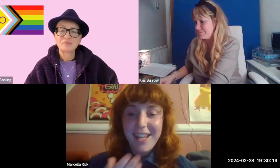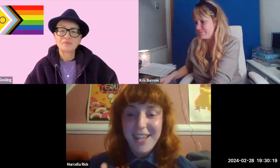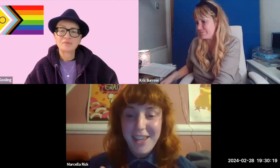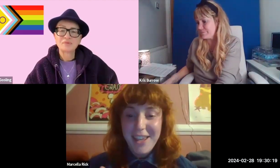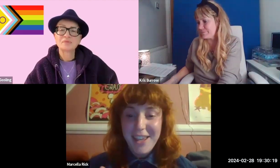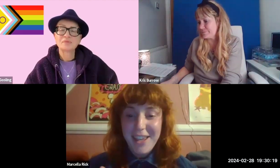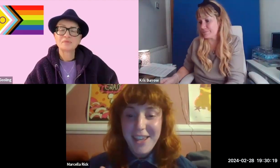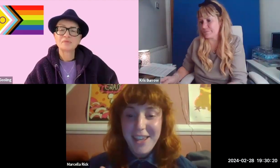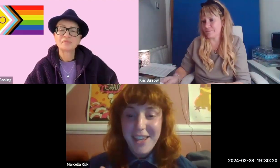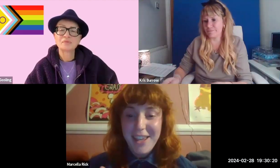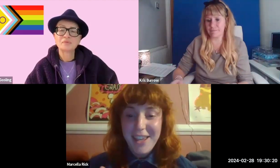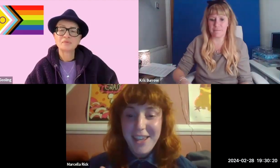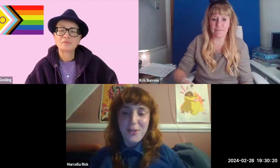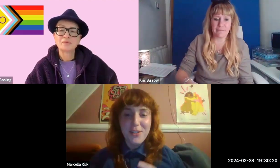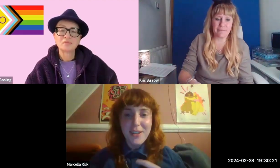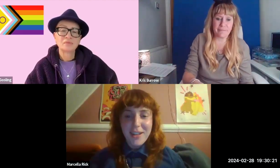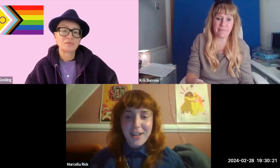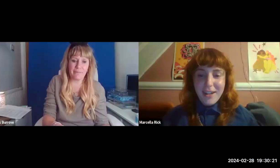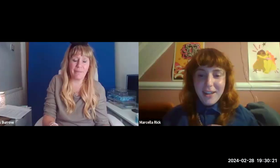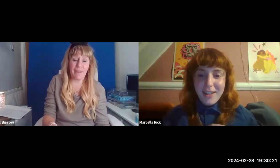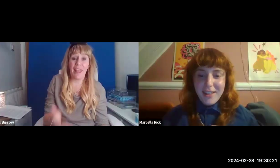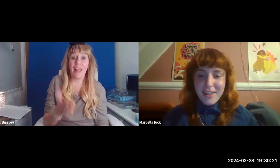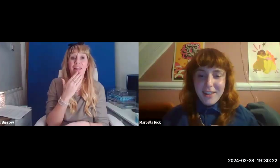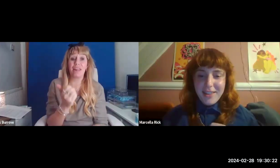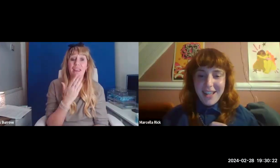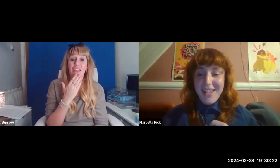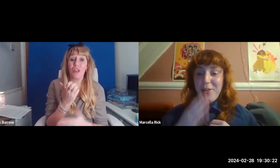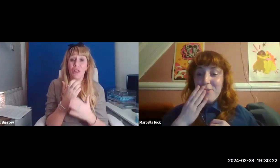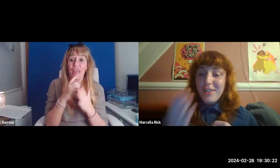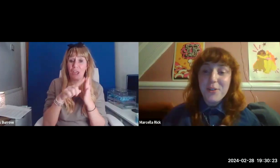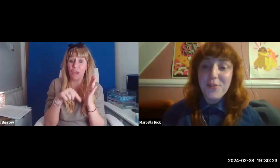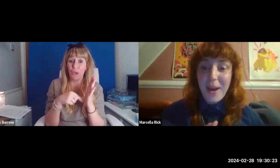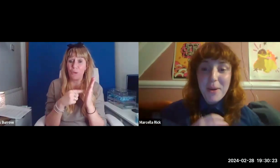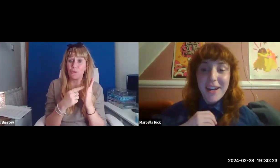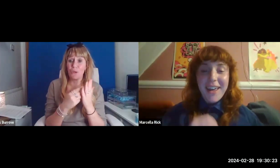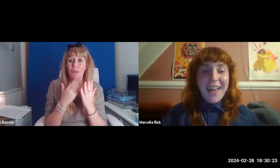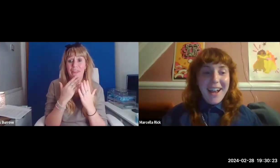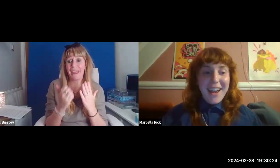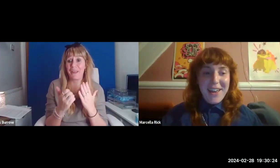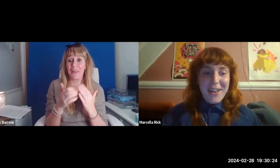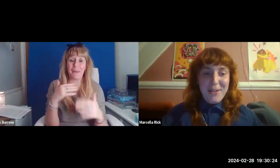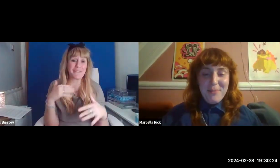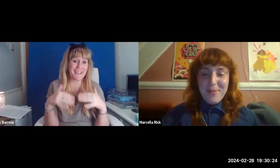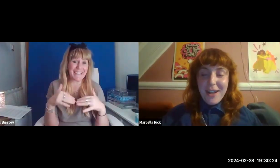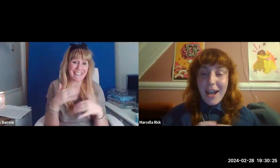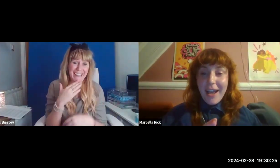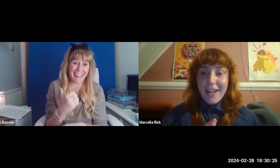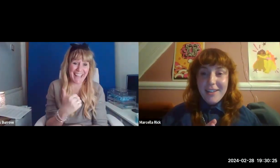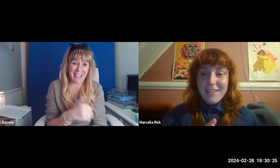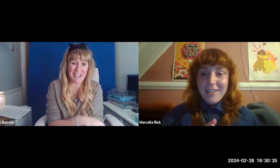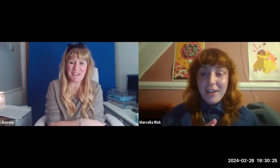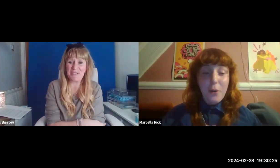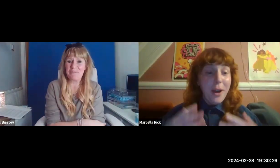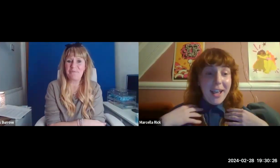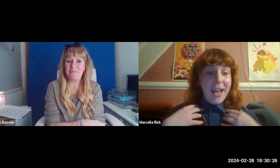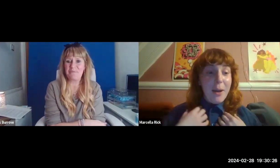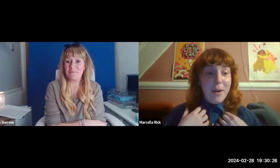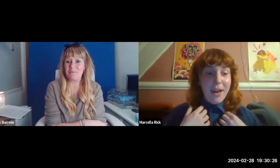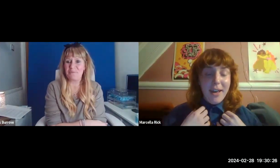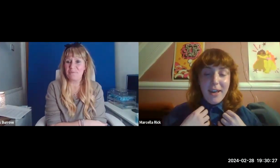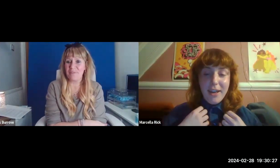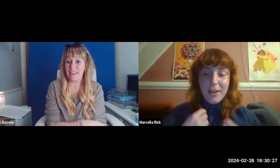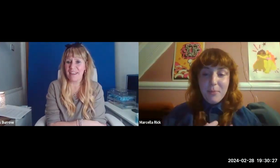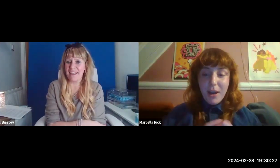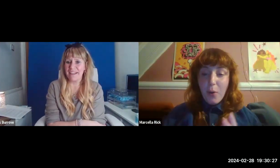Thank you. Thank you. G. That was... Thank you. That was fab. And, oh, I